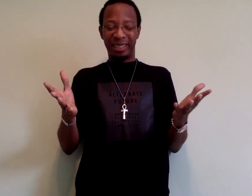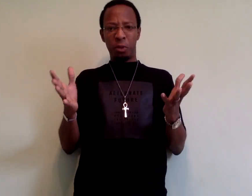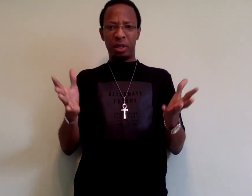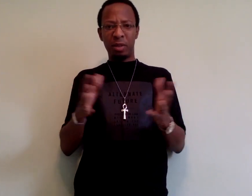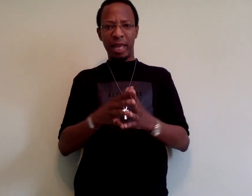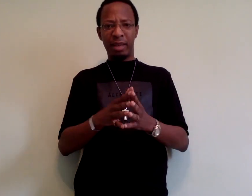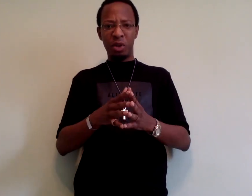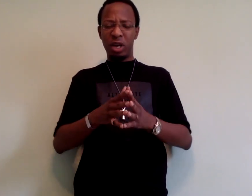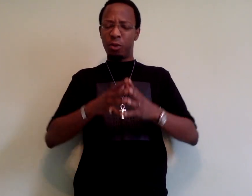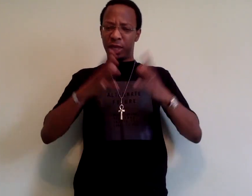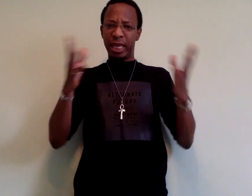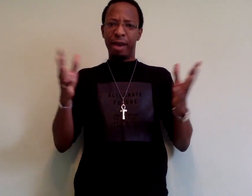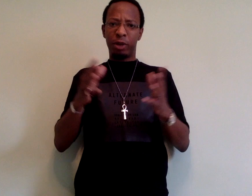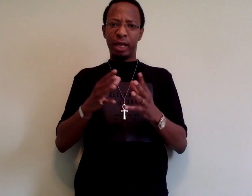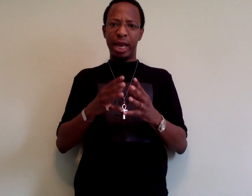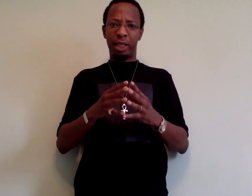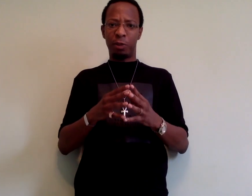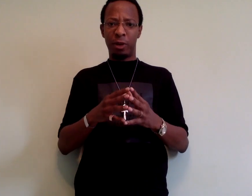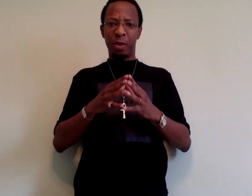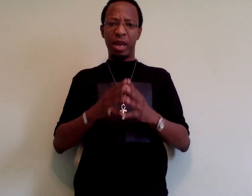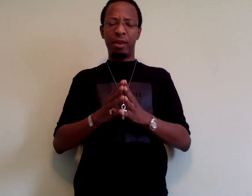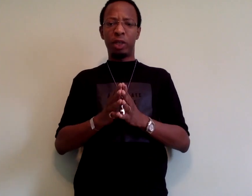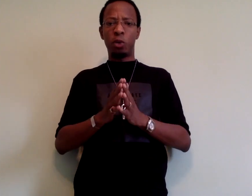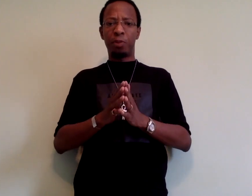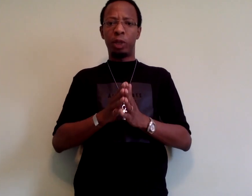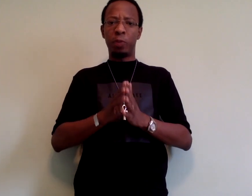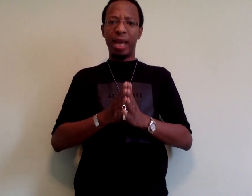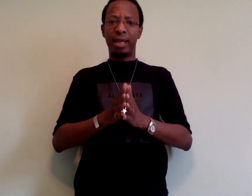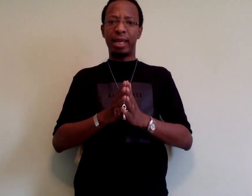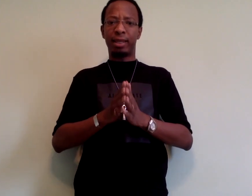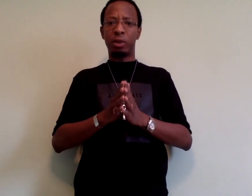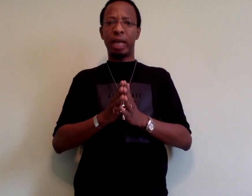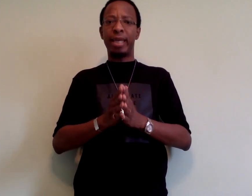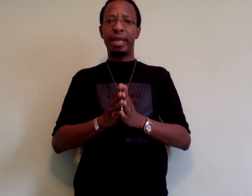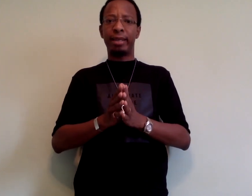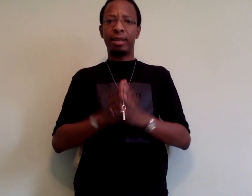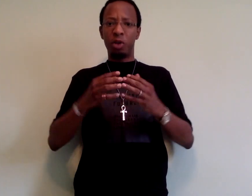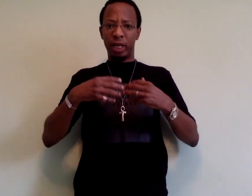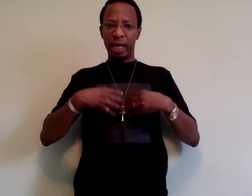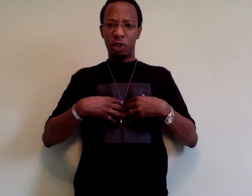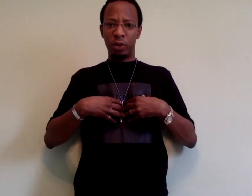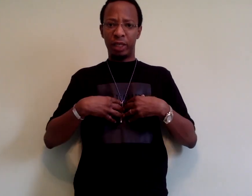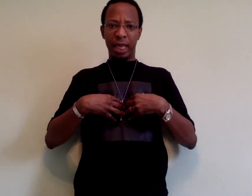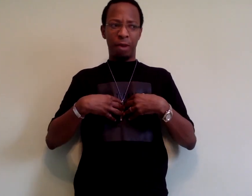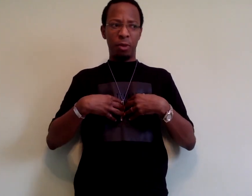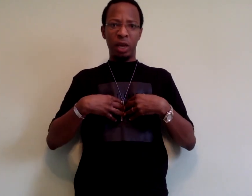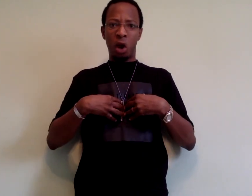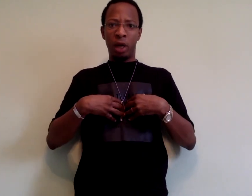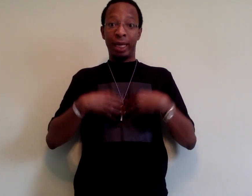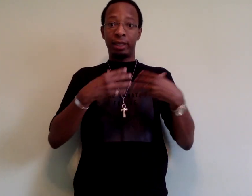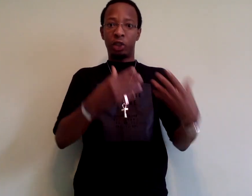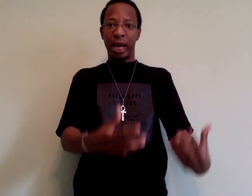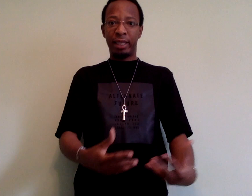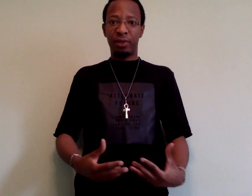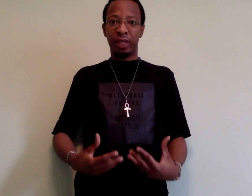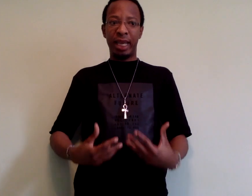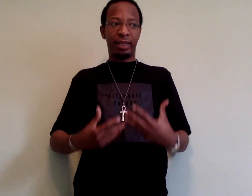within the black community, within the African diaspora. Many of us want to push back against those ideas that communicate to us that we are less attractive and less